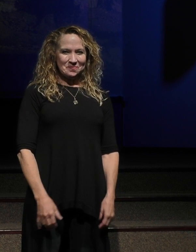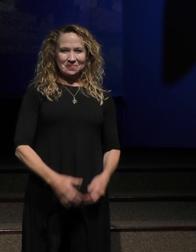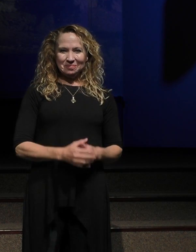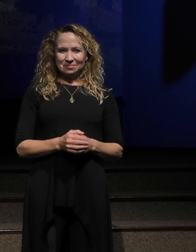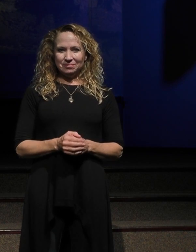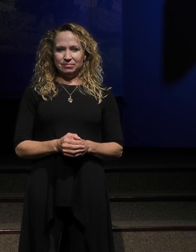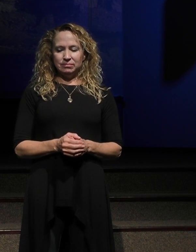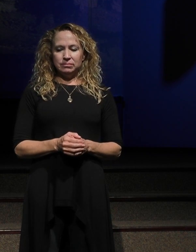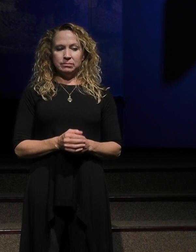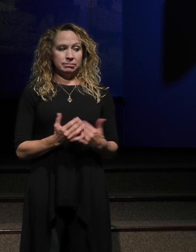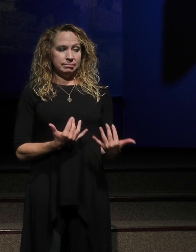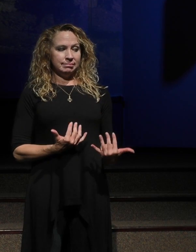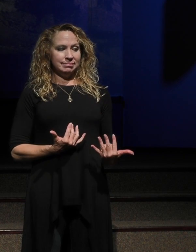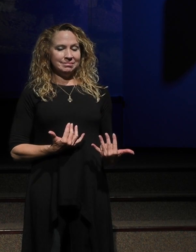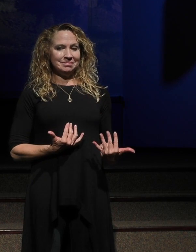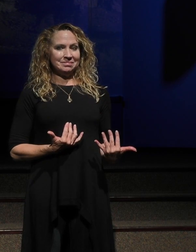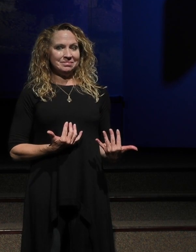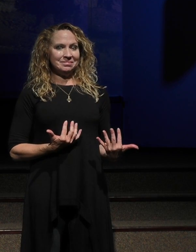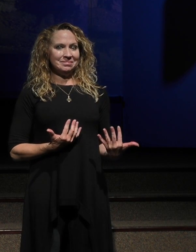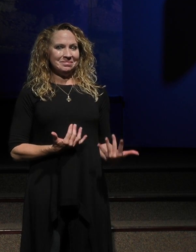And then there's this long pause.